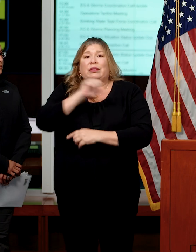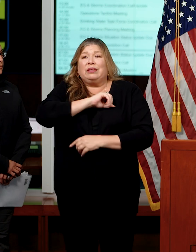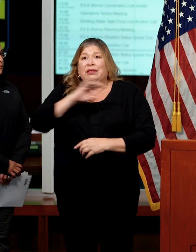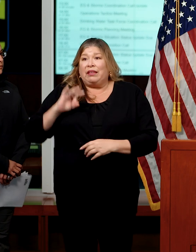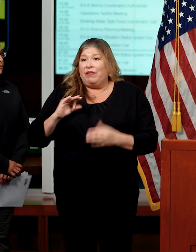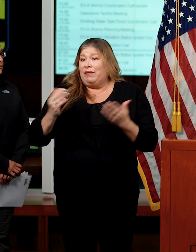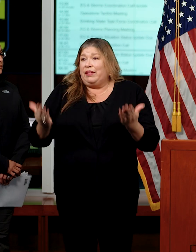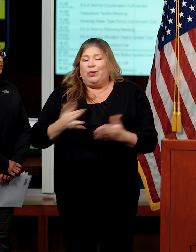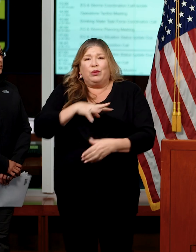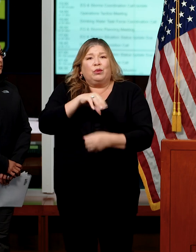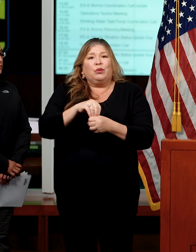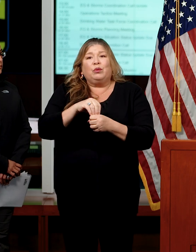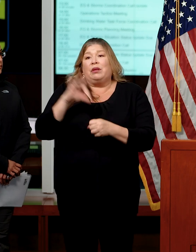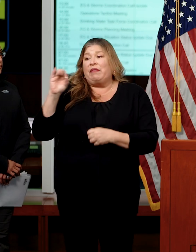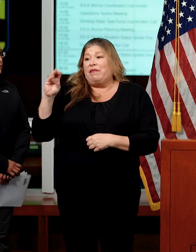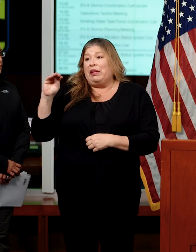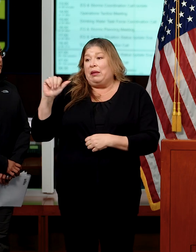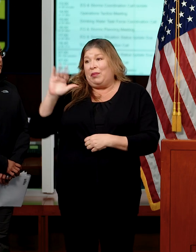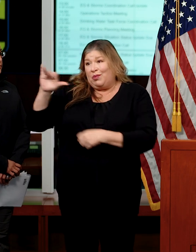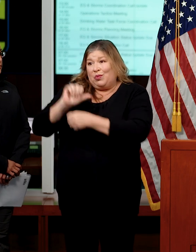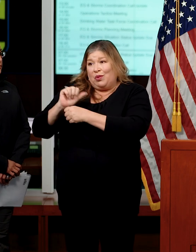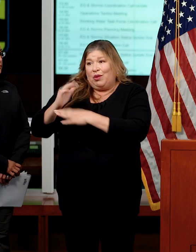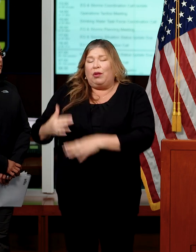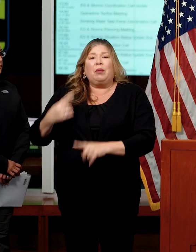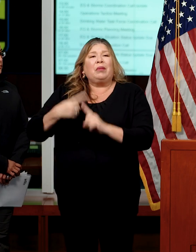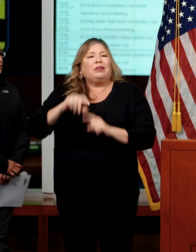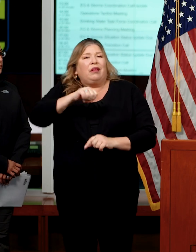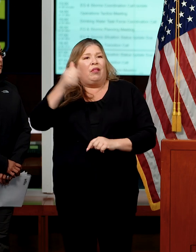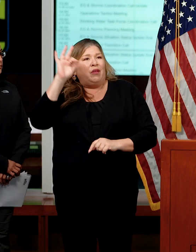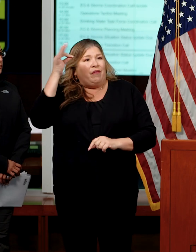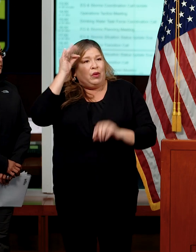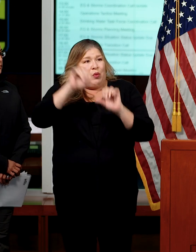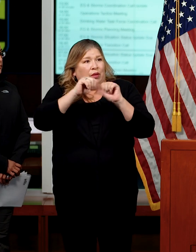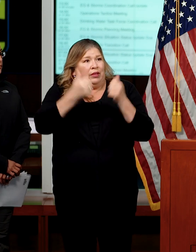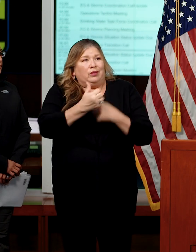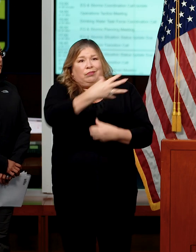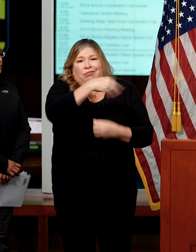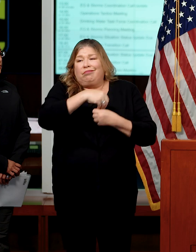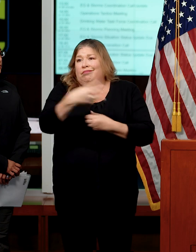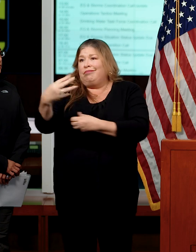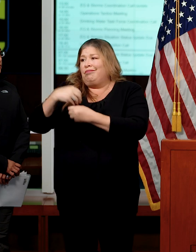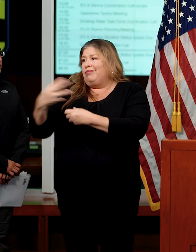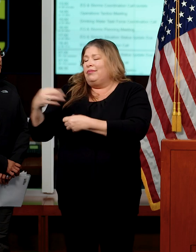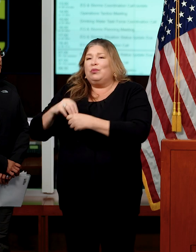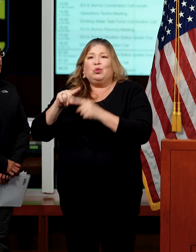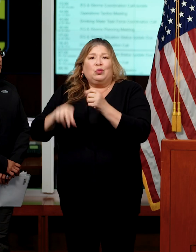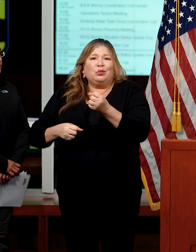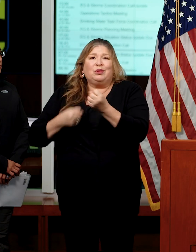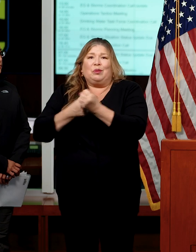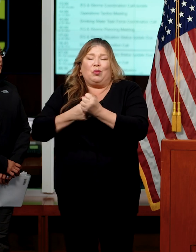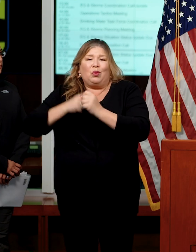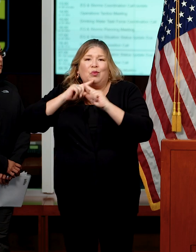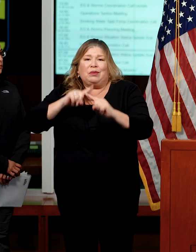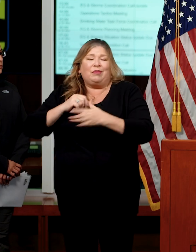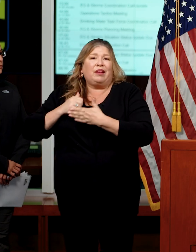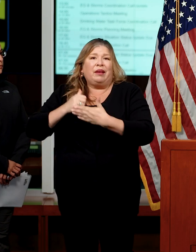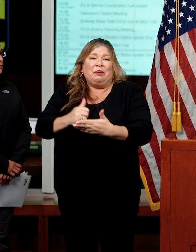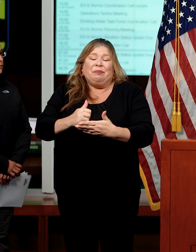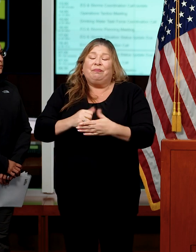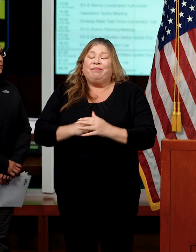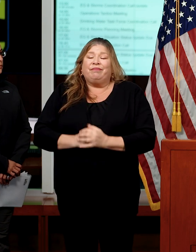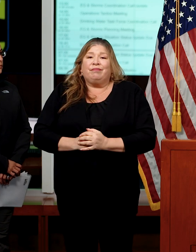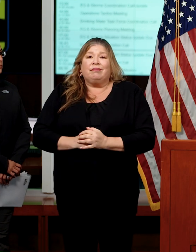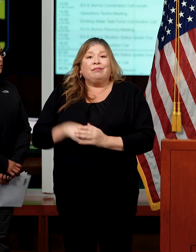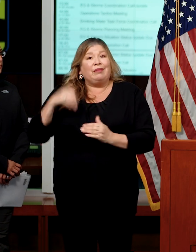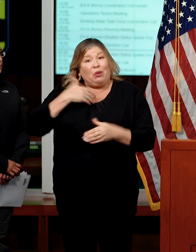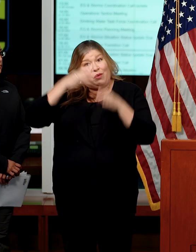both members of FEMA as well as some of our other federal agencies that are supporting the ongoing response efforts. And our